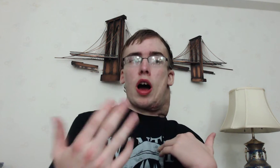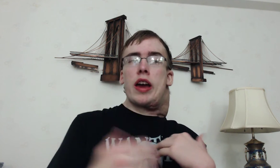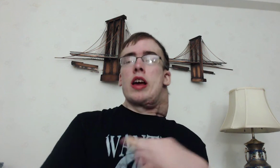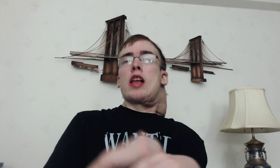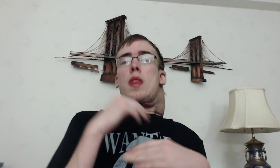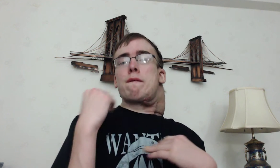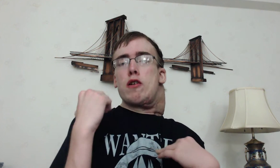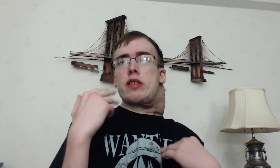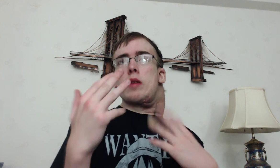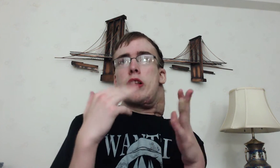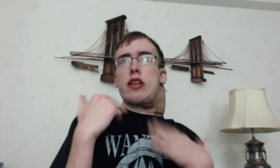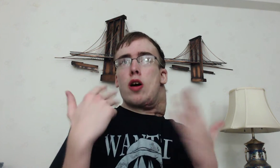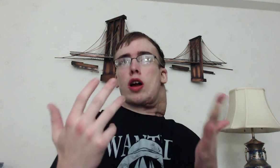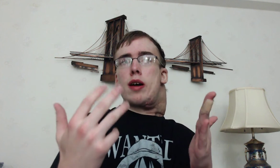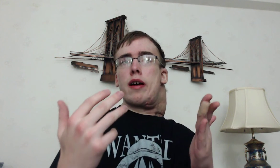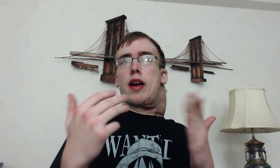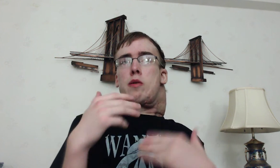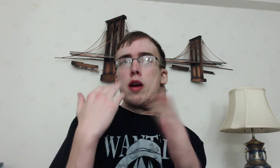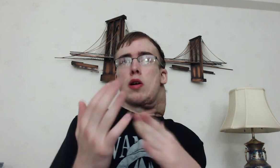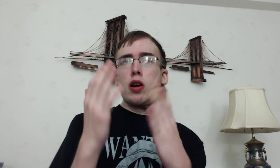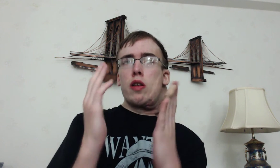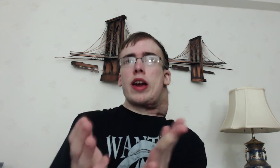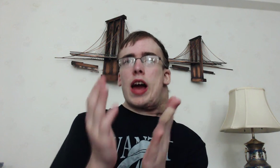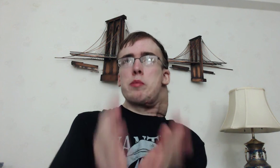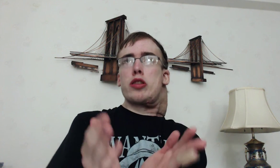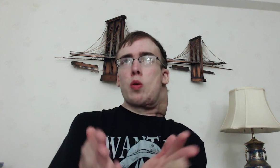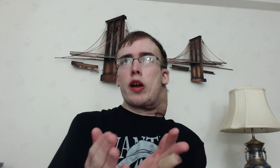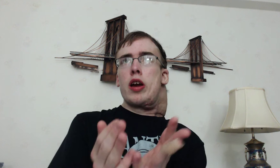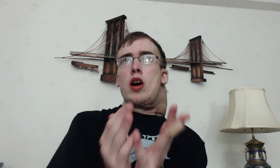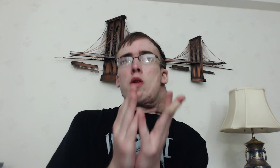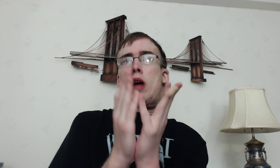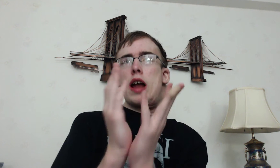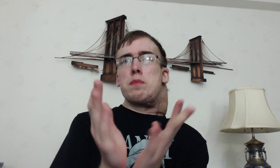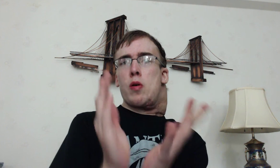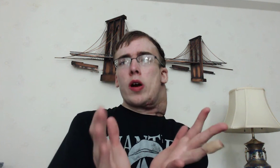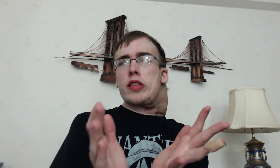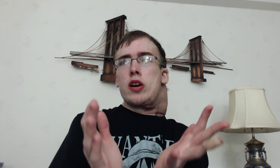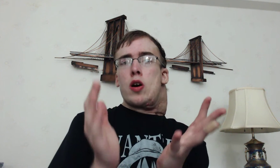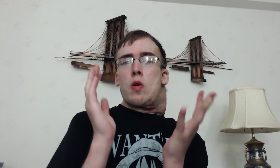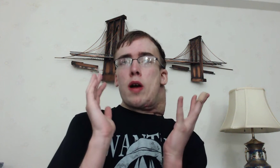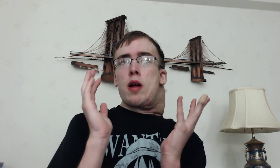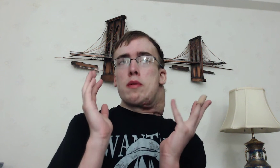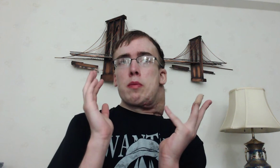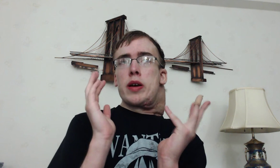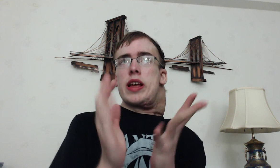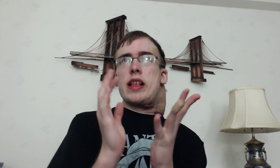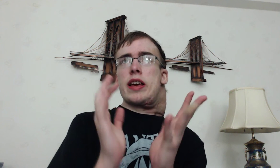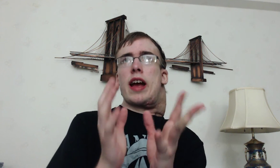now the first thing we need to talk about is where we're currently at in the story We're at a point where we need to get